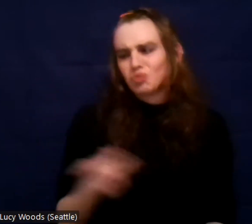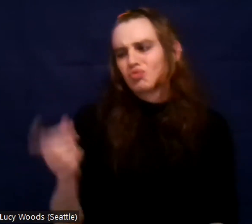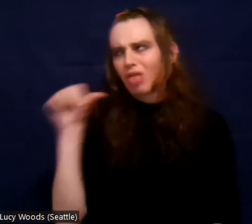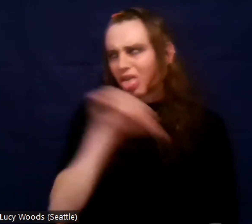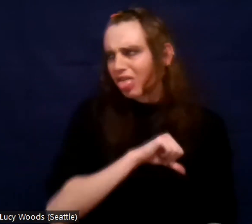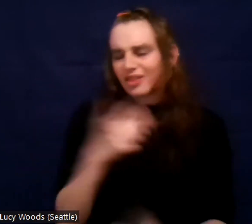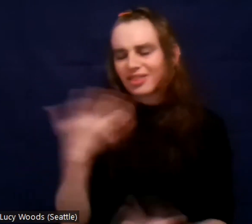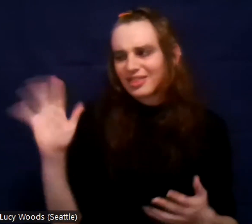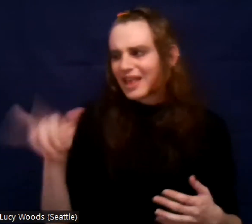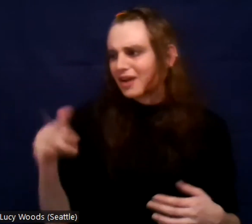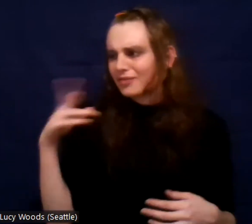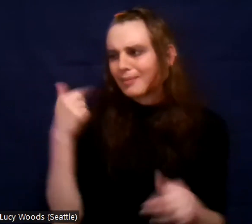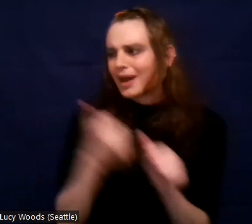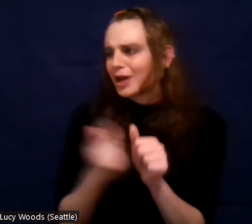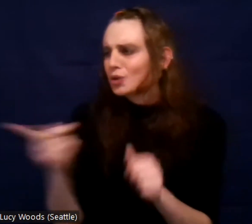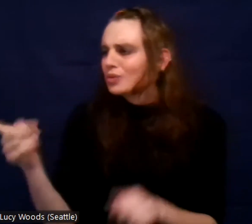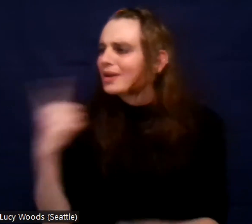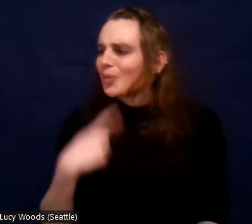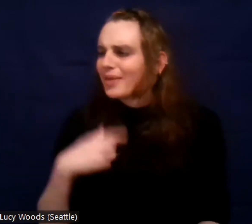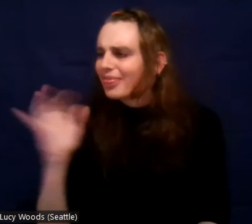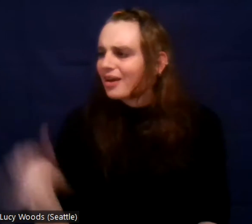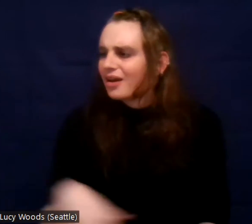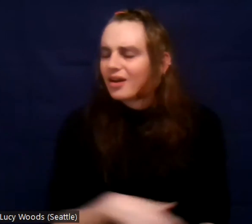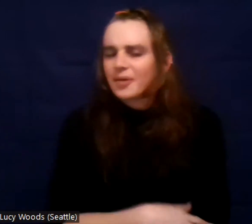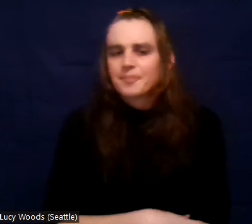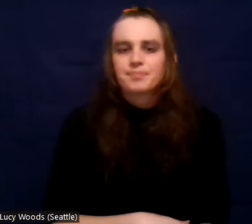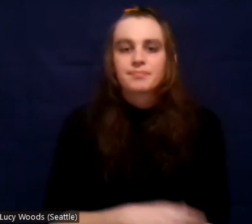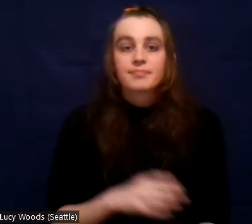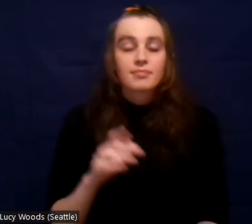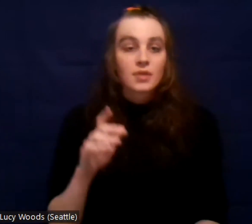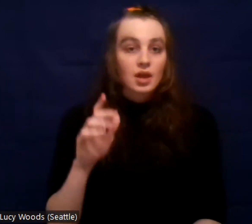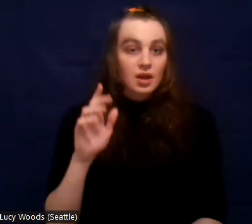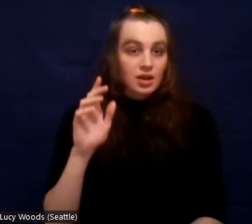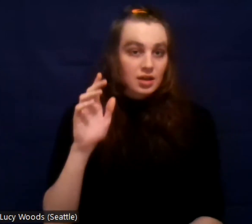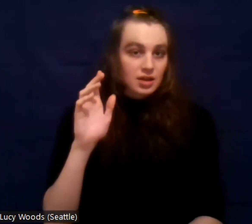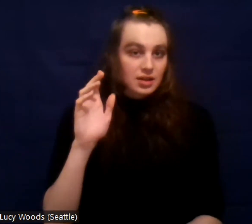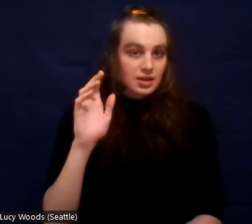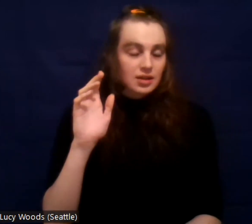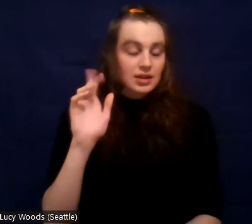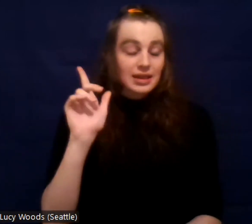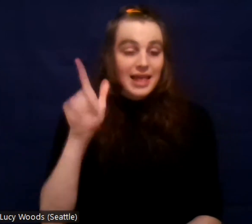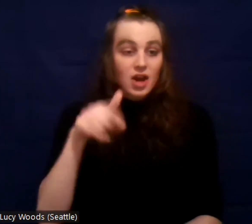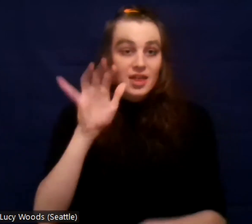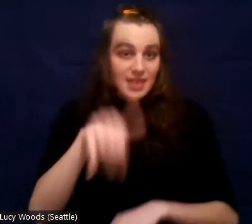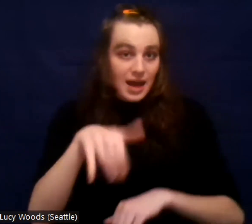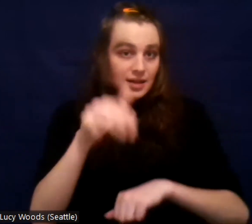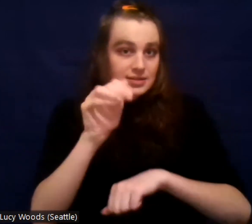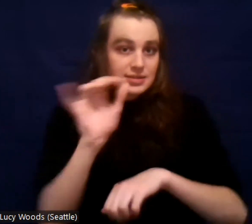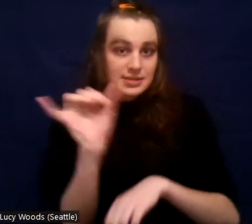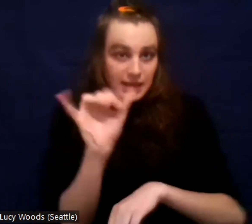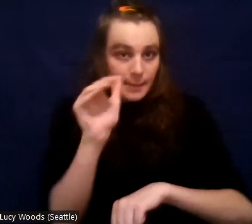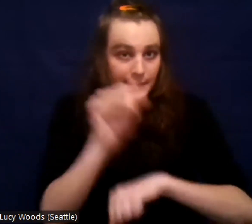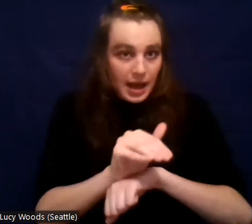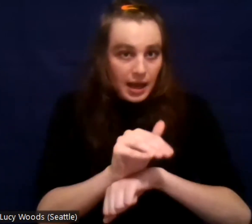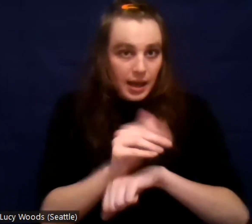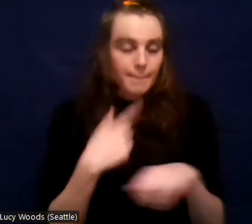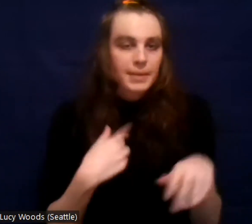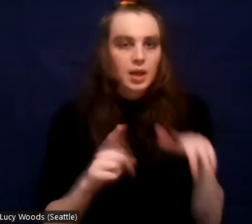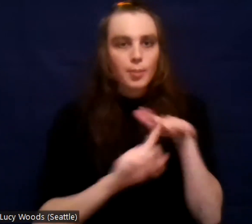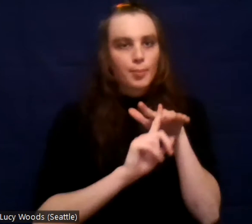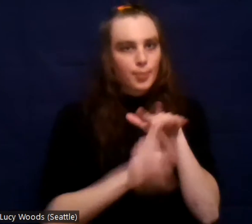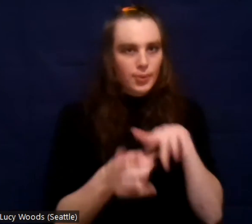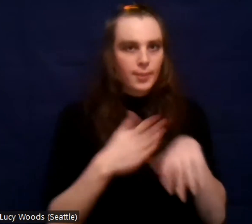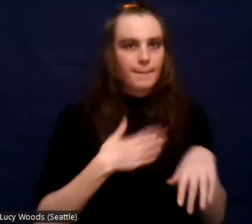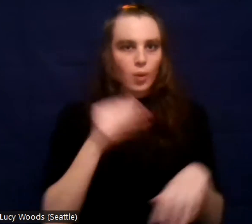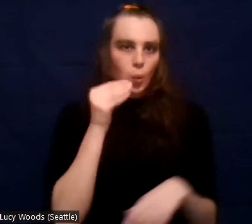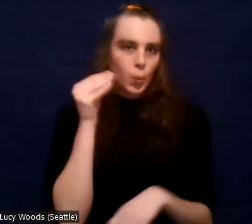And that later that night, I ran away from home. Um, a year prior to that, I had to go to, uh,